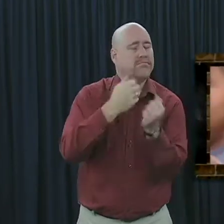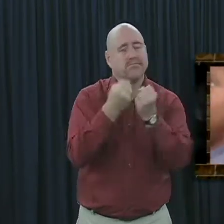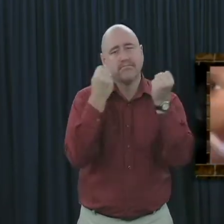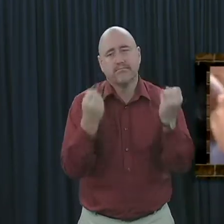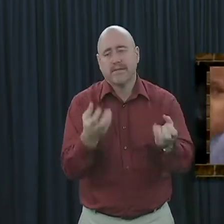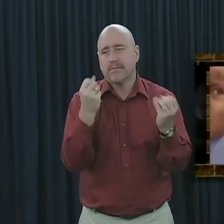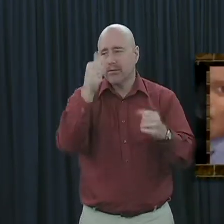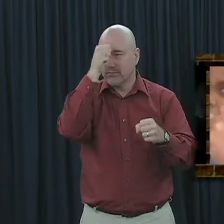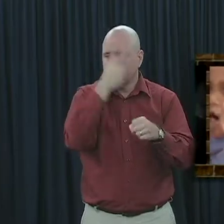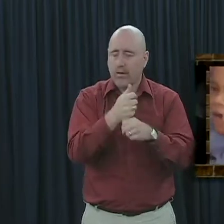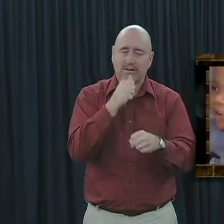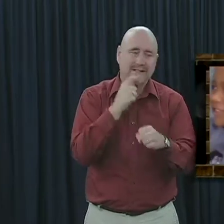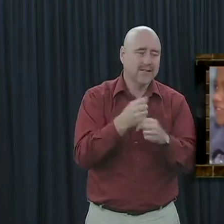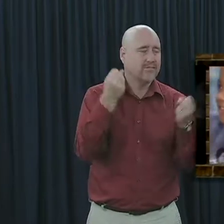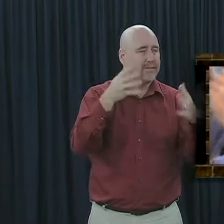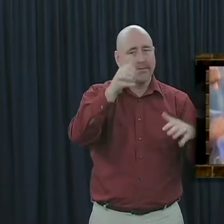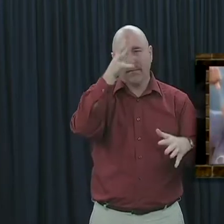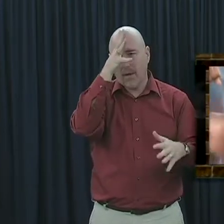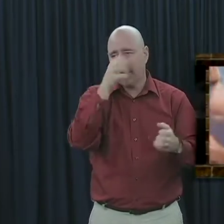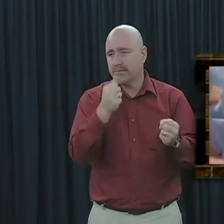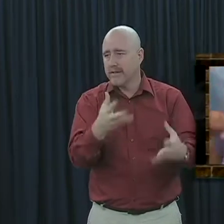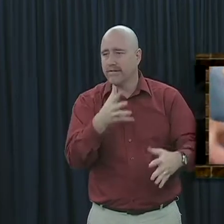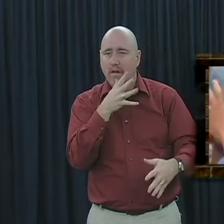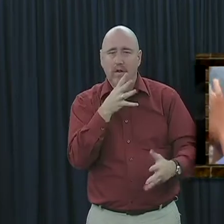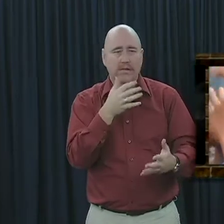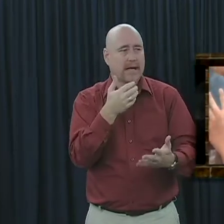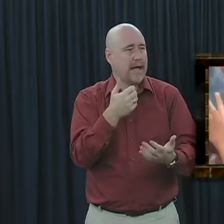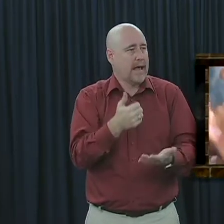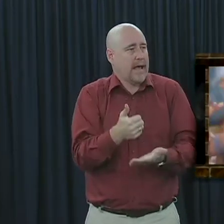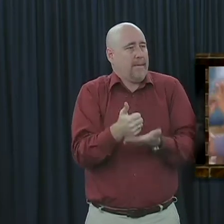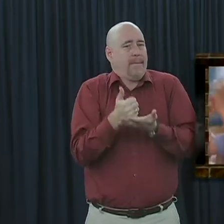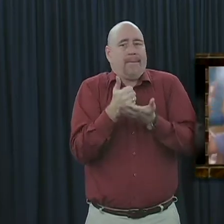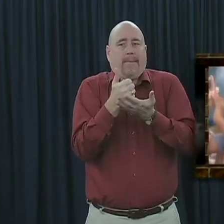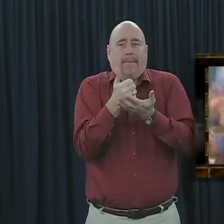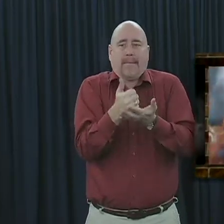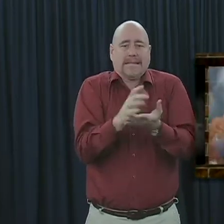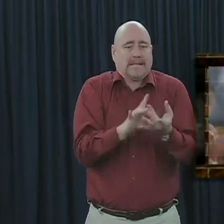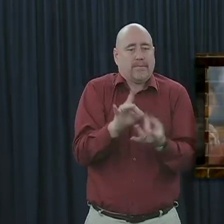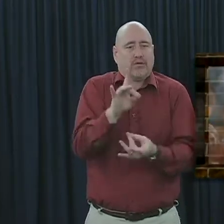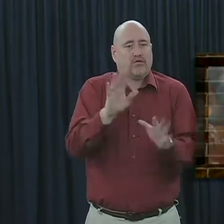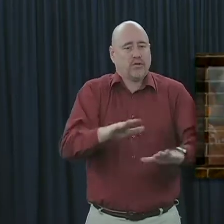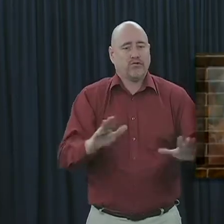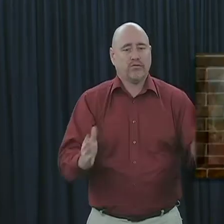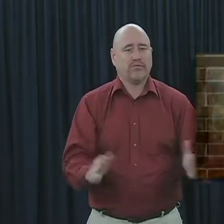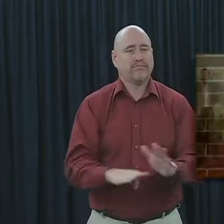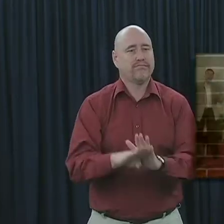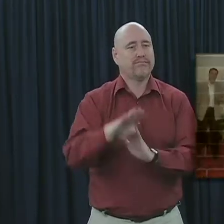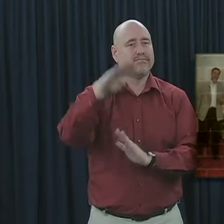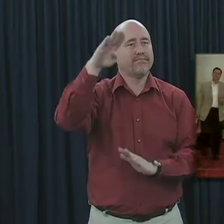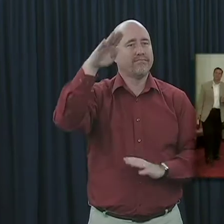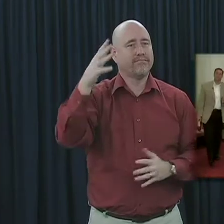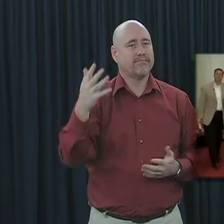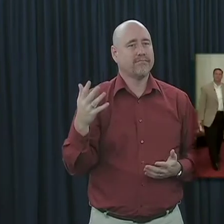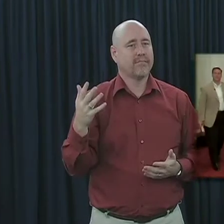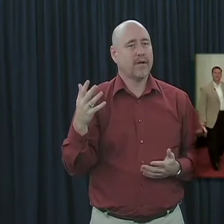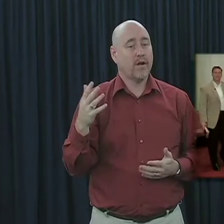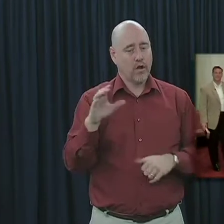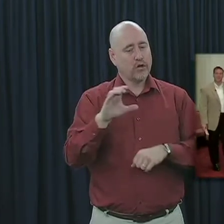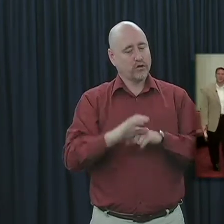and mothers and fathers to help foster and care for its spiritual children. Indeed, the church reflects